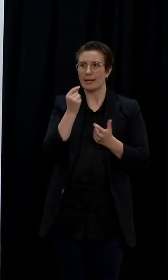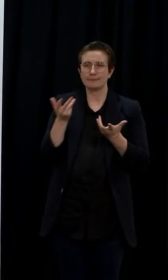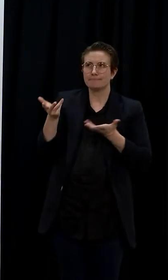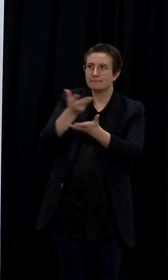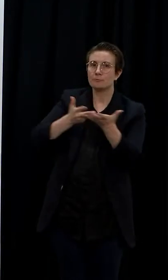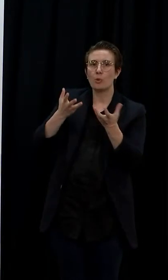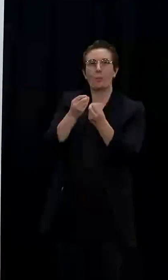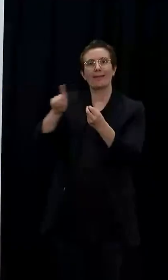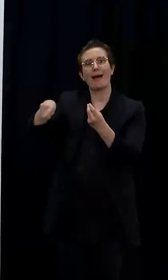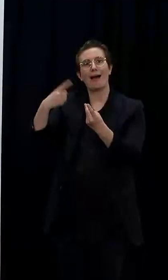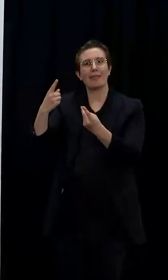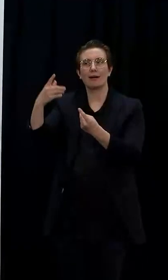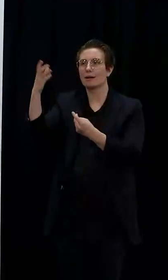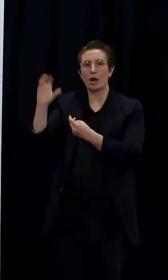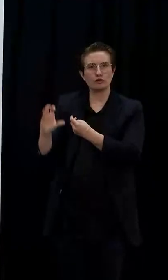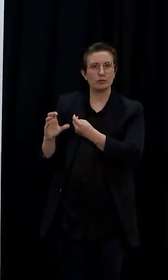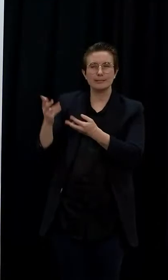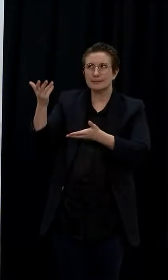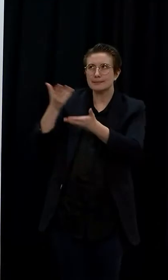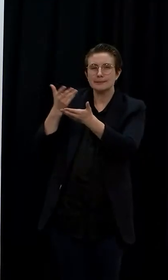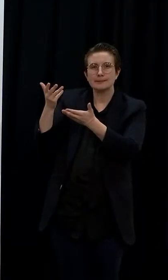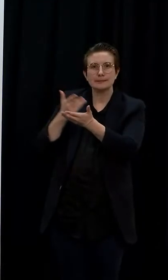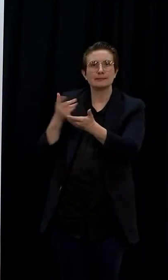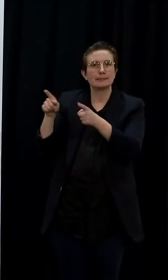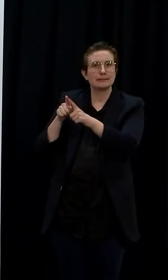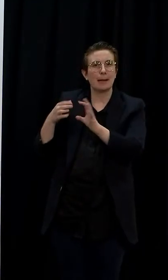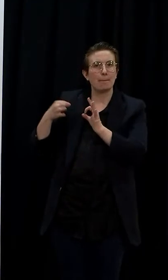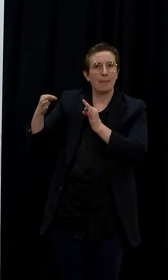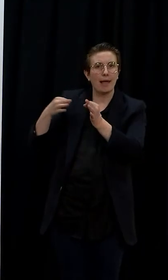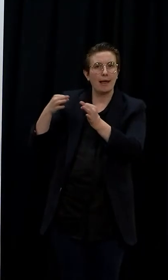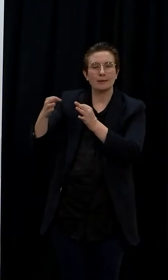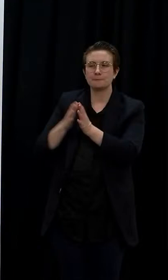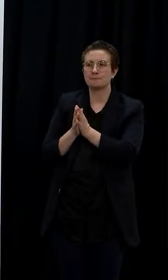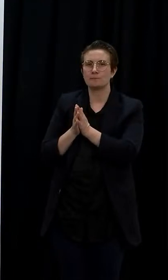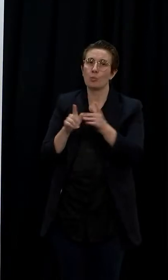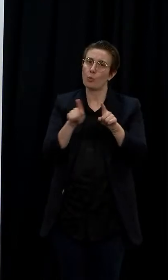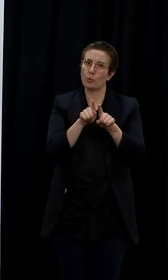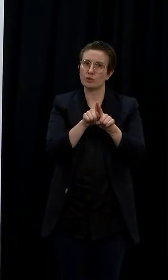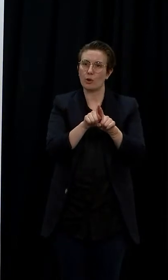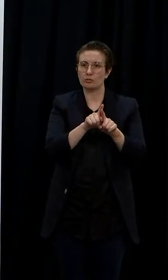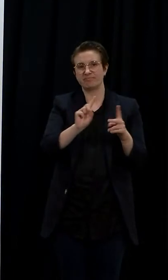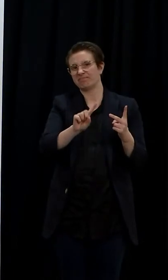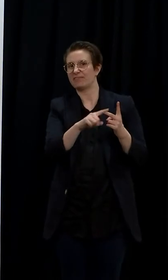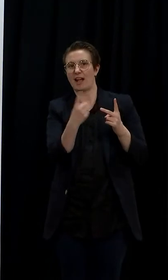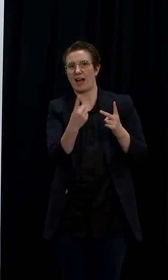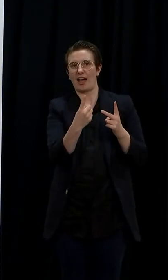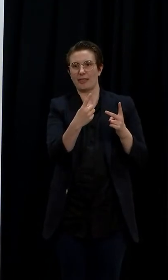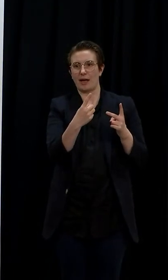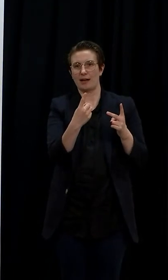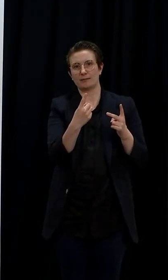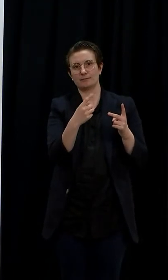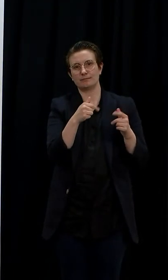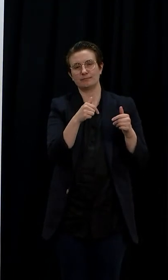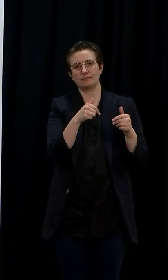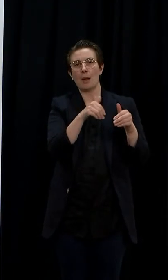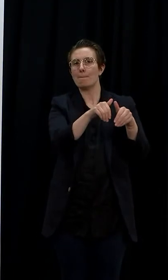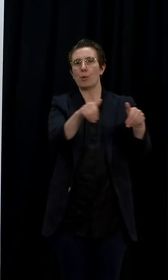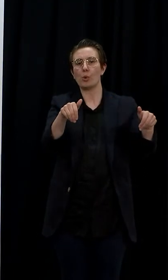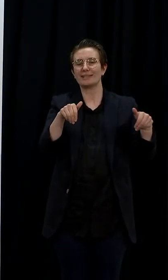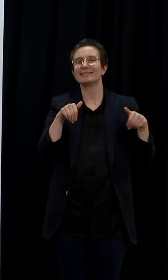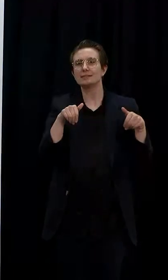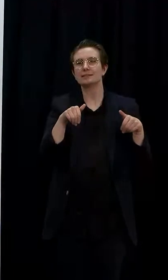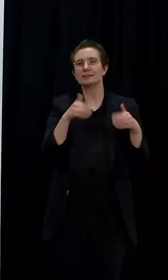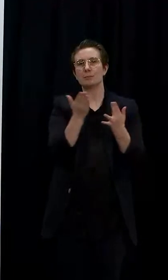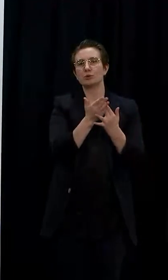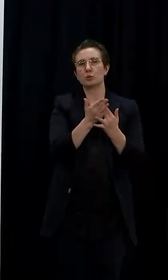partners and of course, you know, there's a lot of discussion at the moment around other borders, but I wouldn't want to at this stage get into more detail